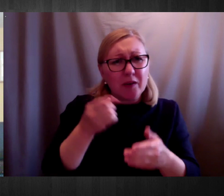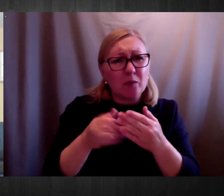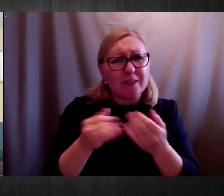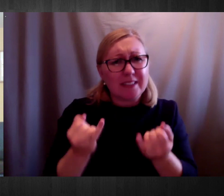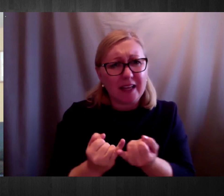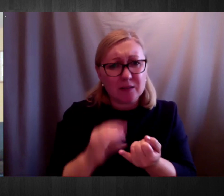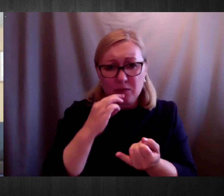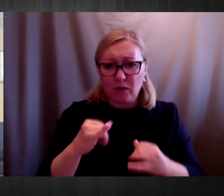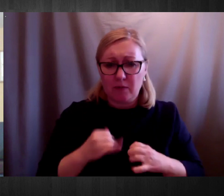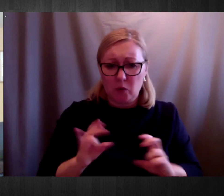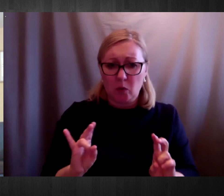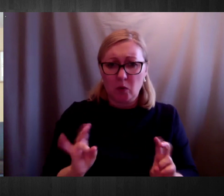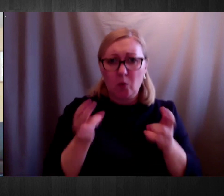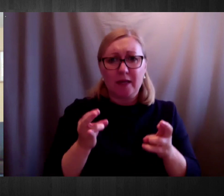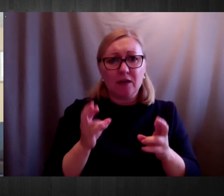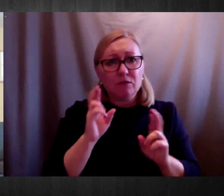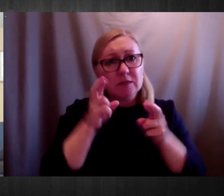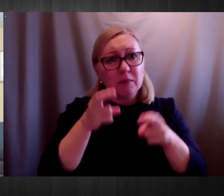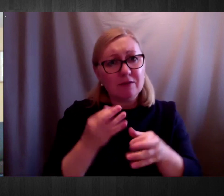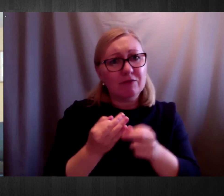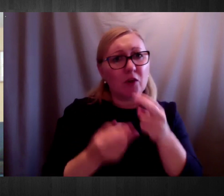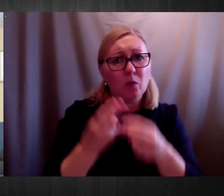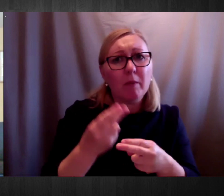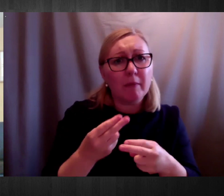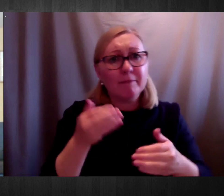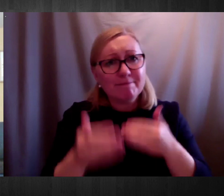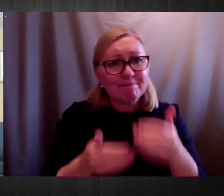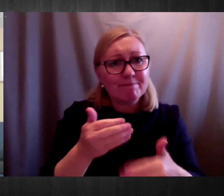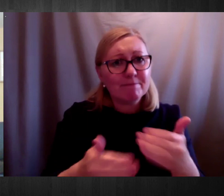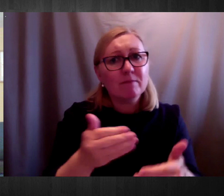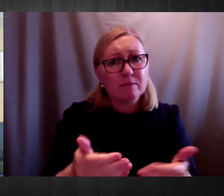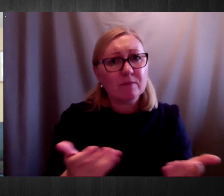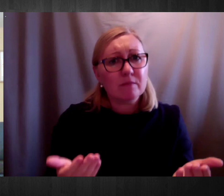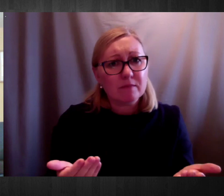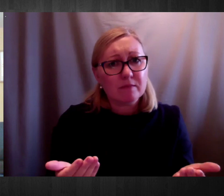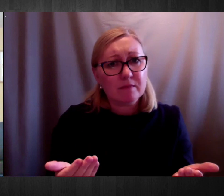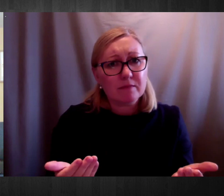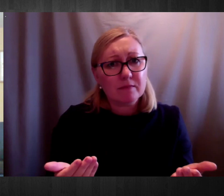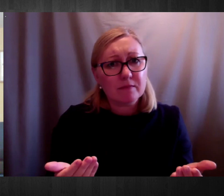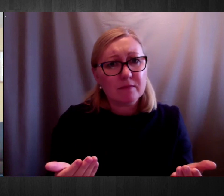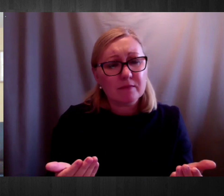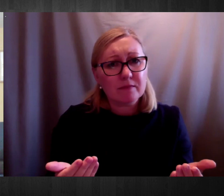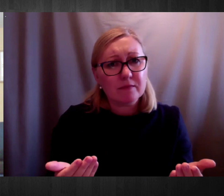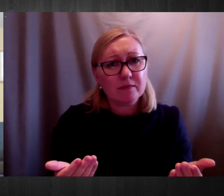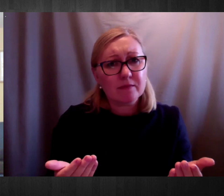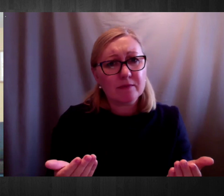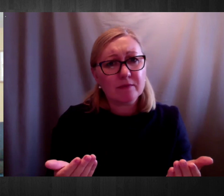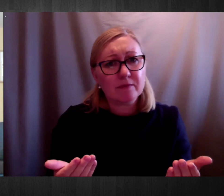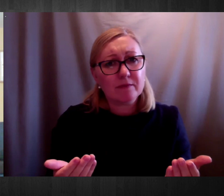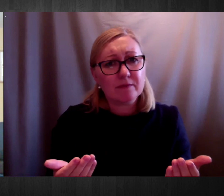as a disabled person's organization. And again, like a lot of disabled people